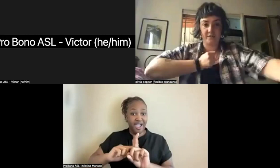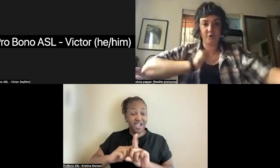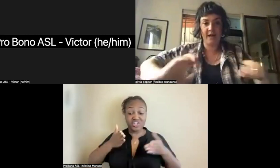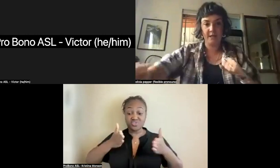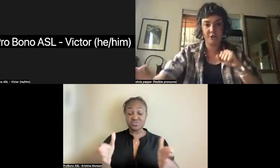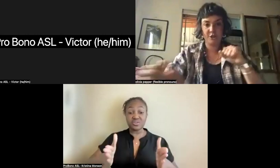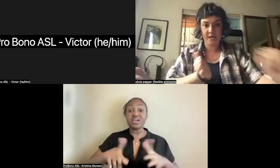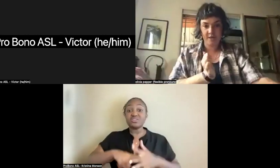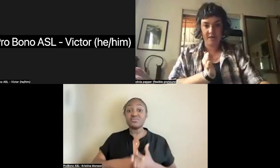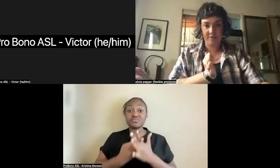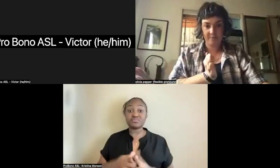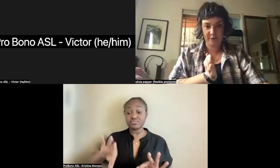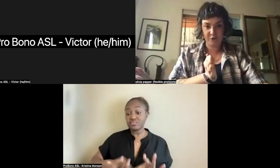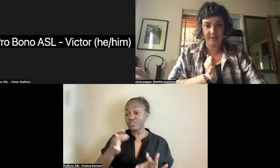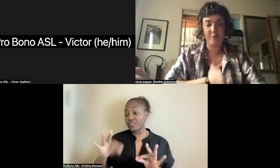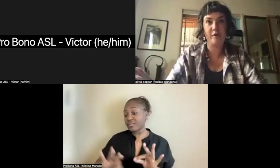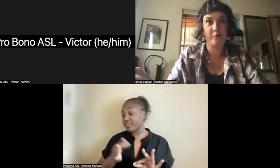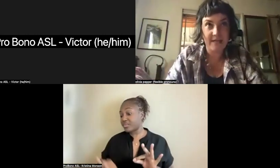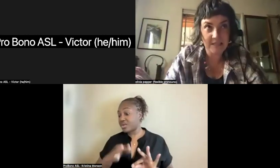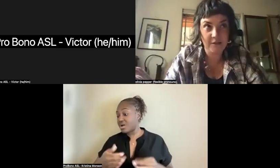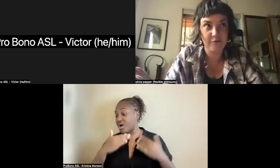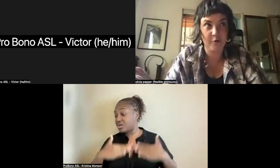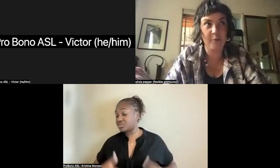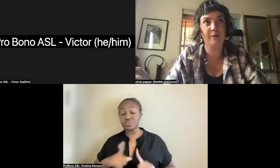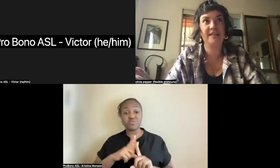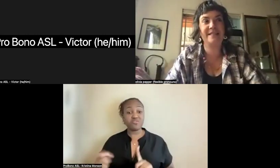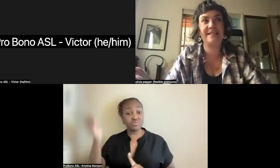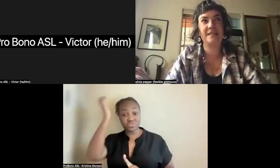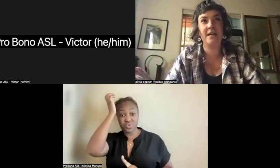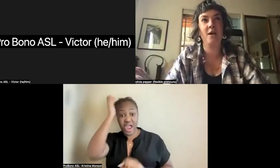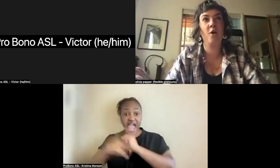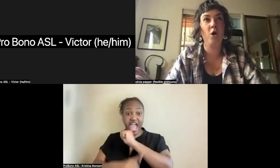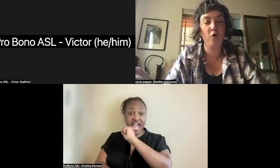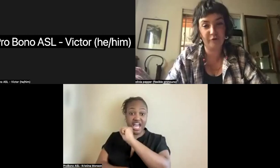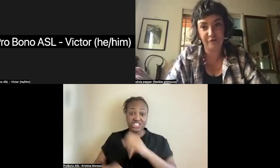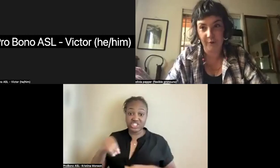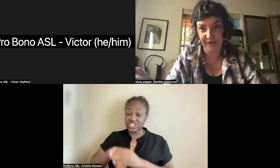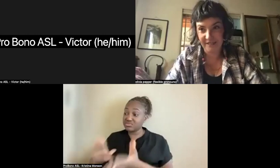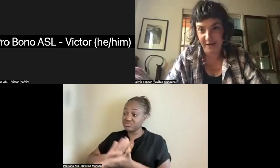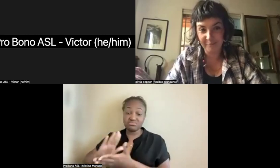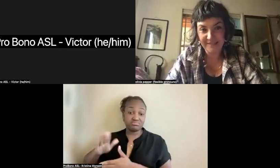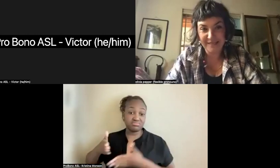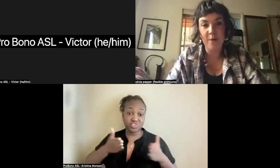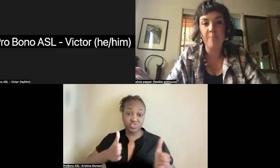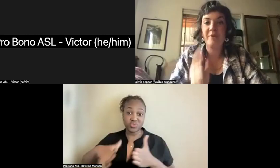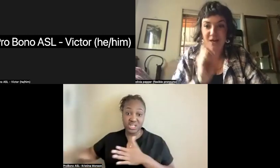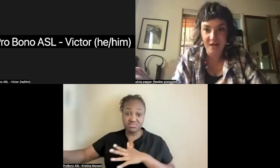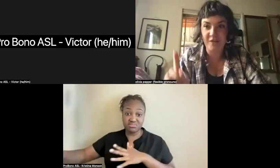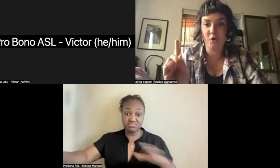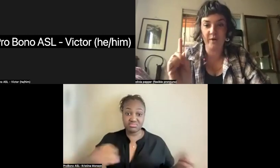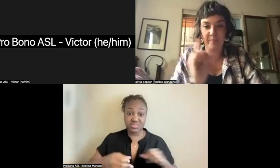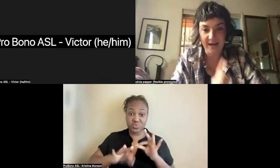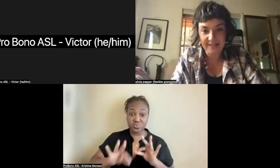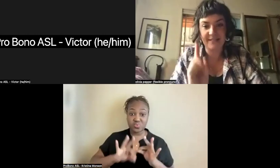pieces of trash that they picked up on the street. They were arrested for public indecency over 40 times because